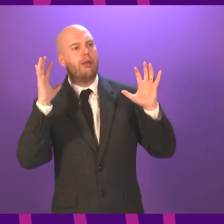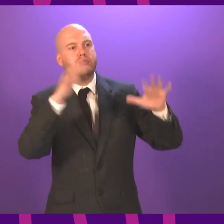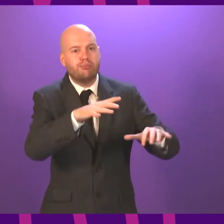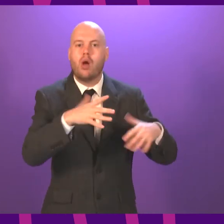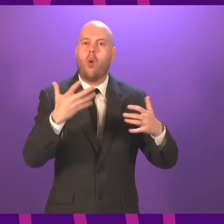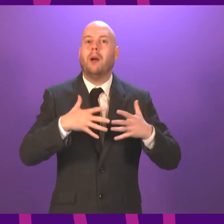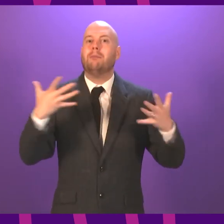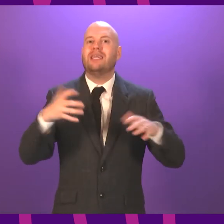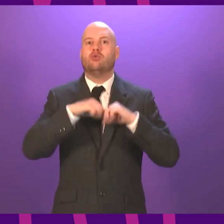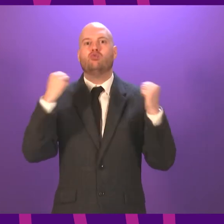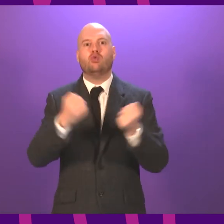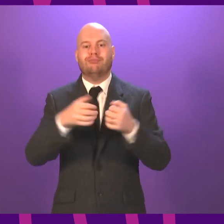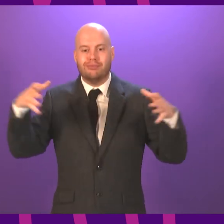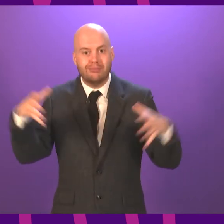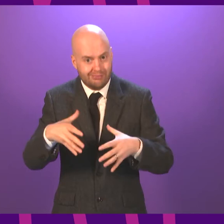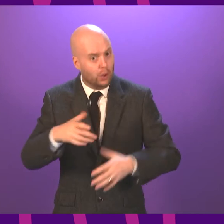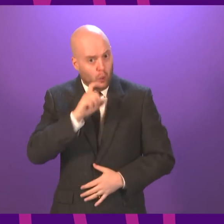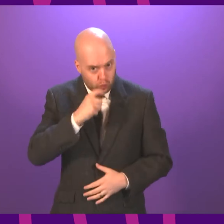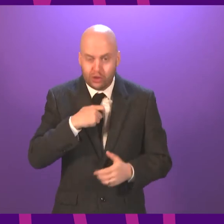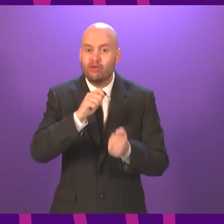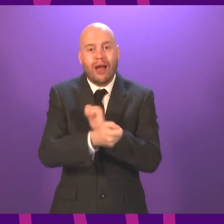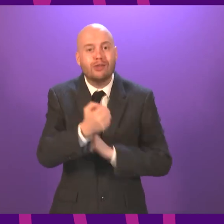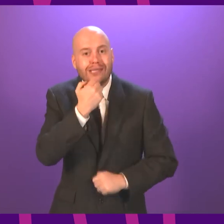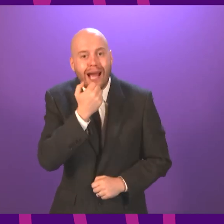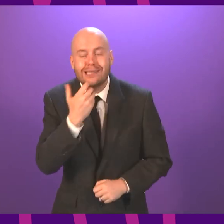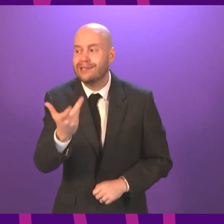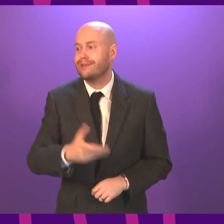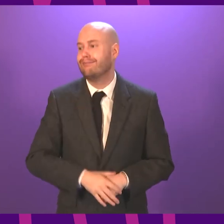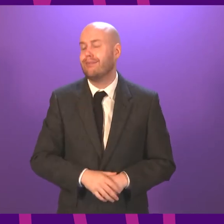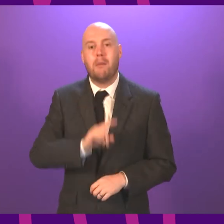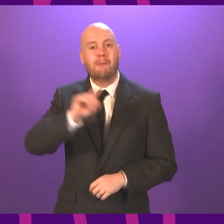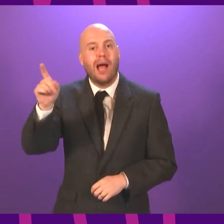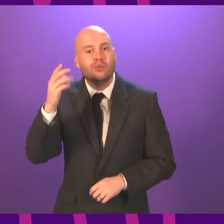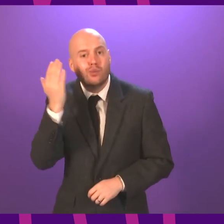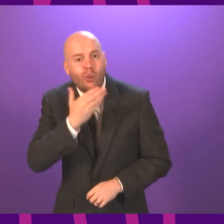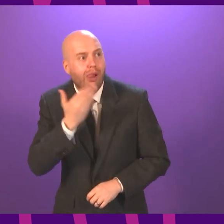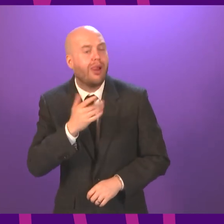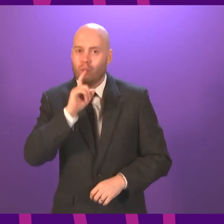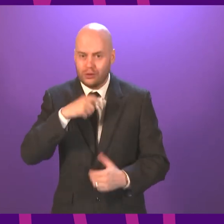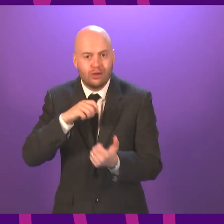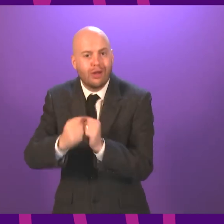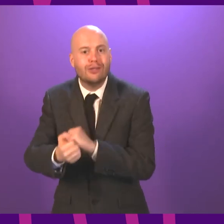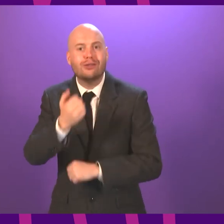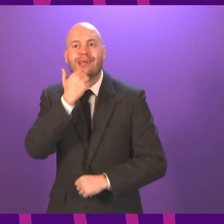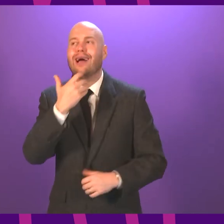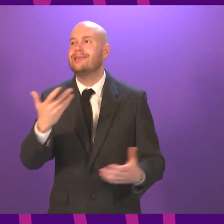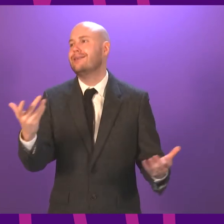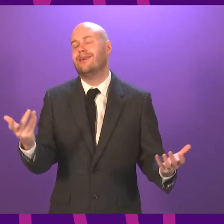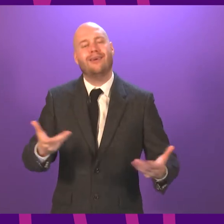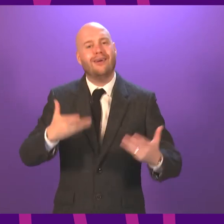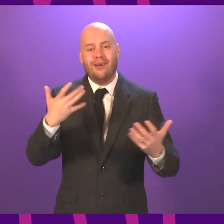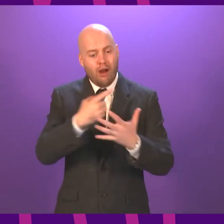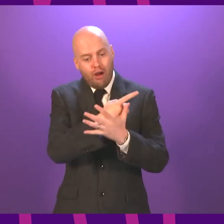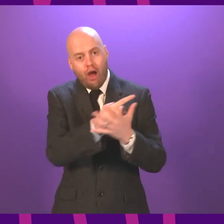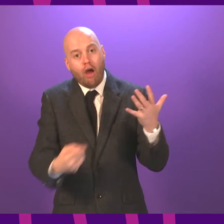We announced the position on schools slightly before the UK Government. When you look at the different pandemic curves, although we went into lockdown on the same day as the rest of the UK,